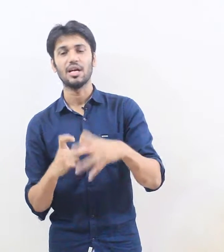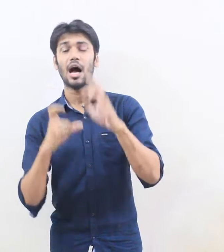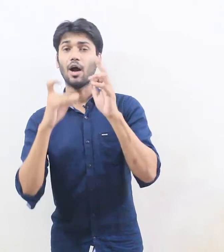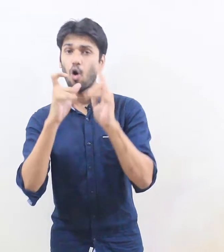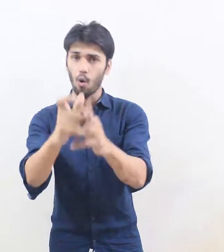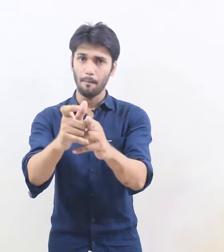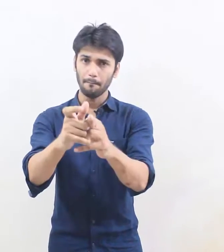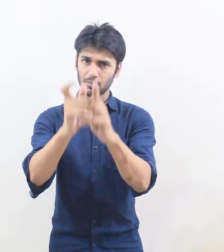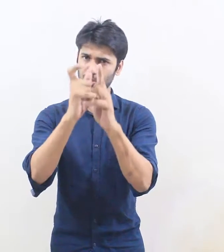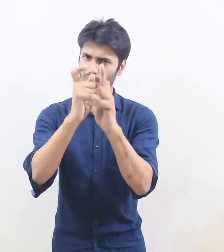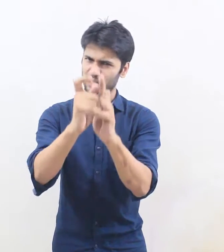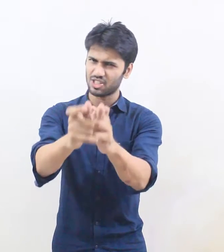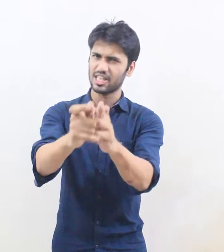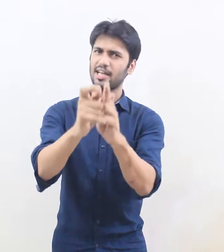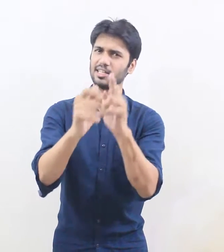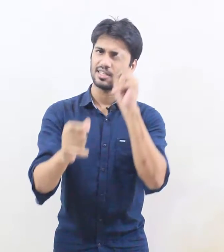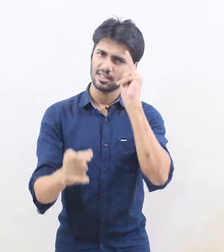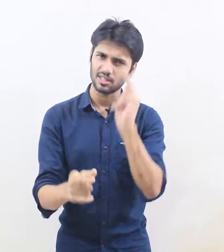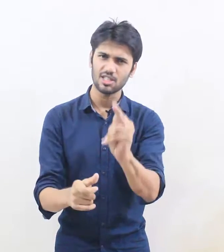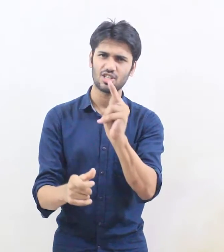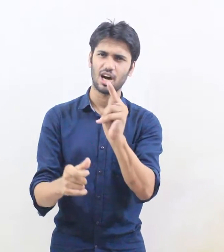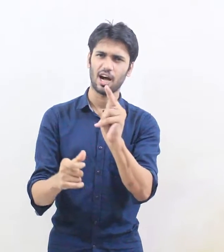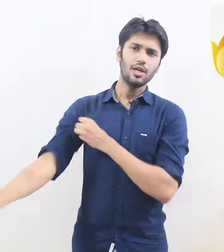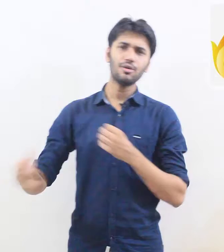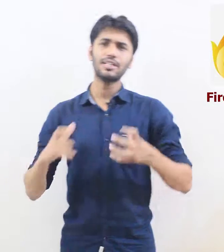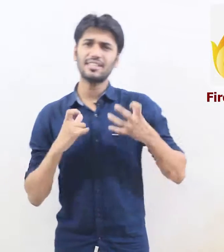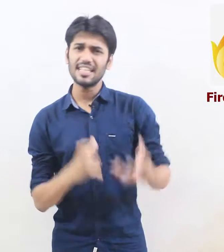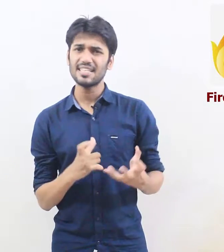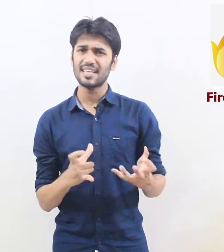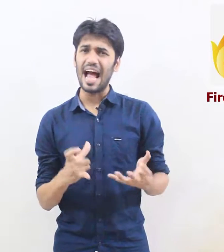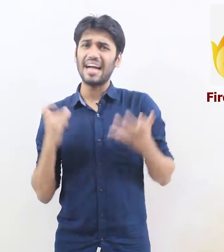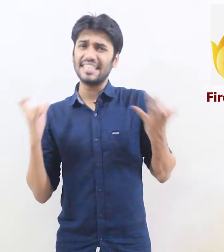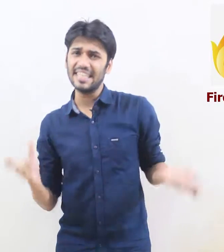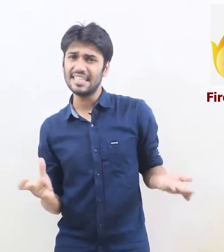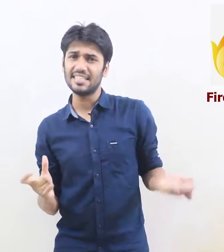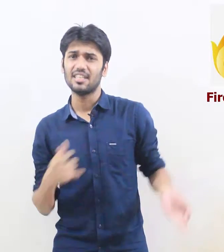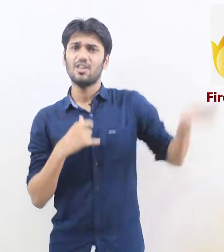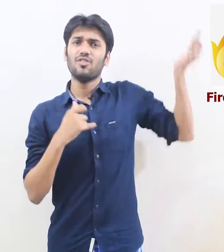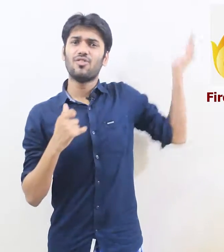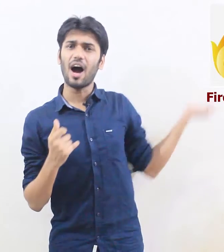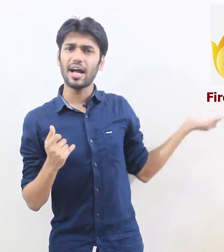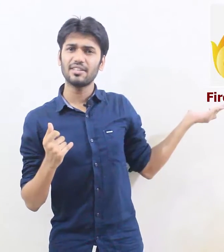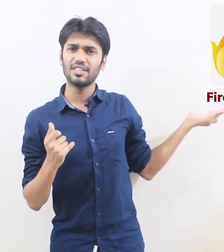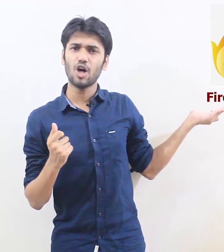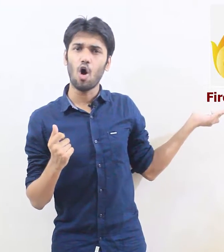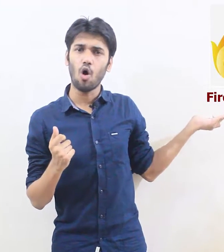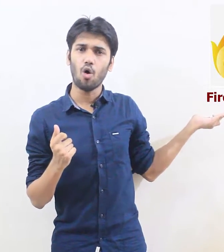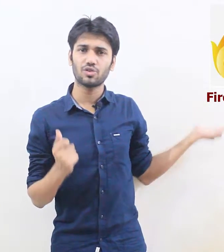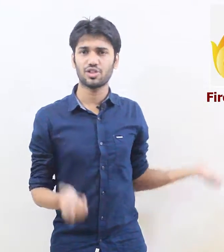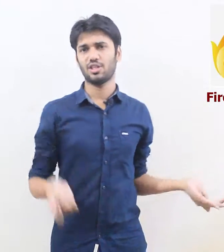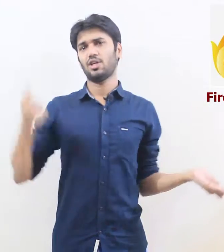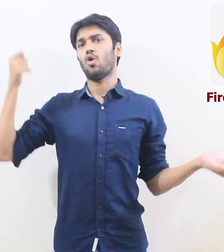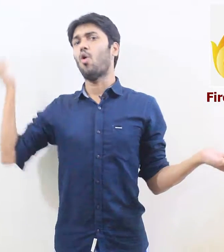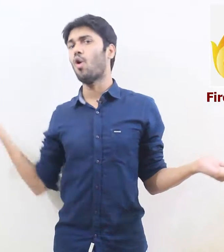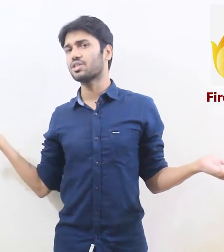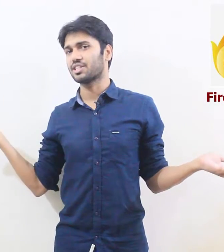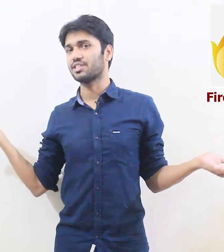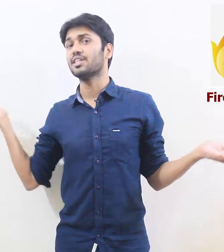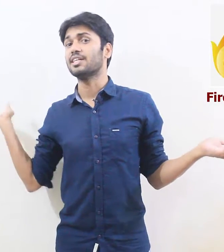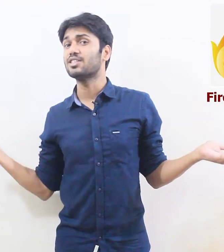I hope you will understand it this time look at this again fire is hot water is